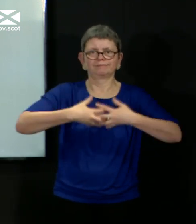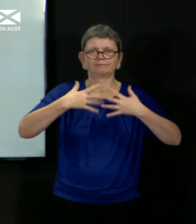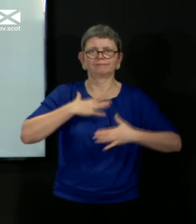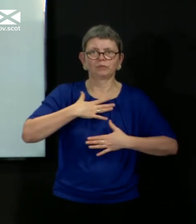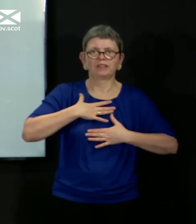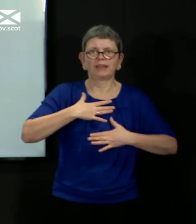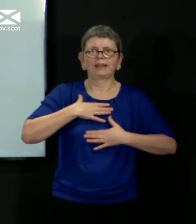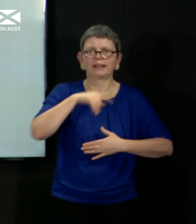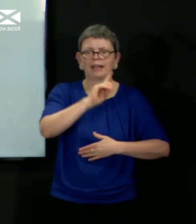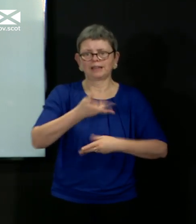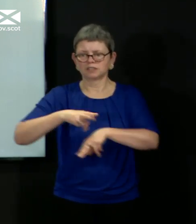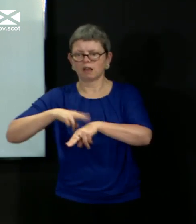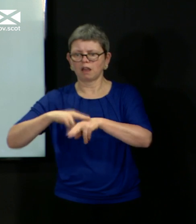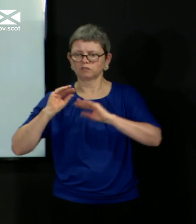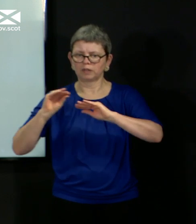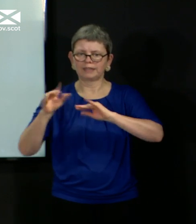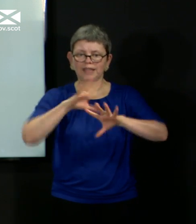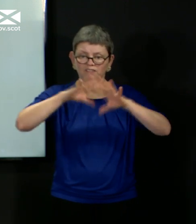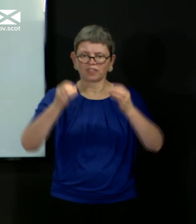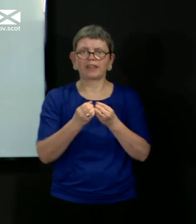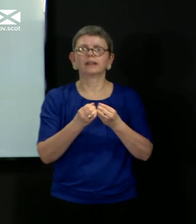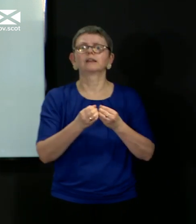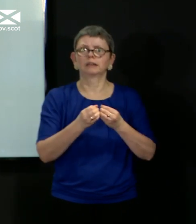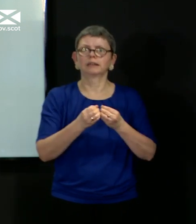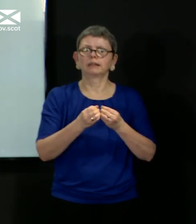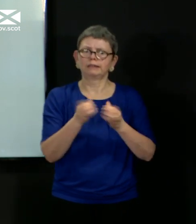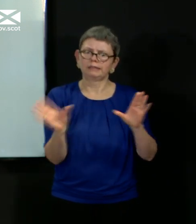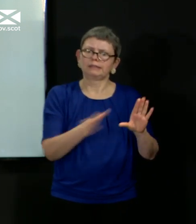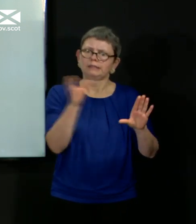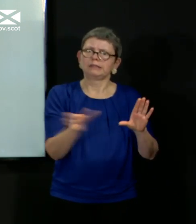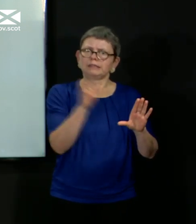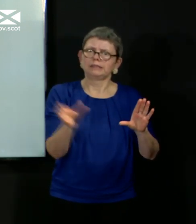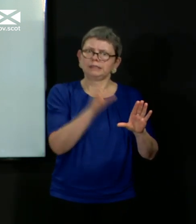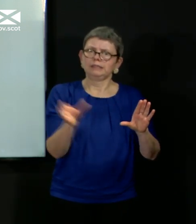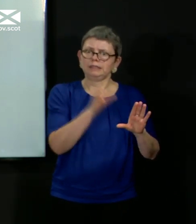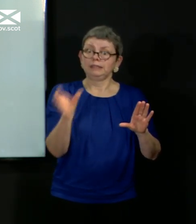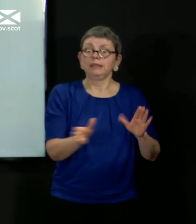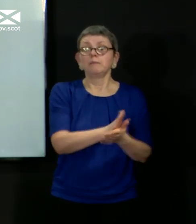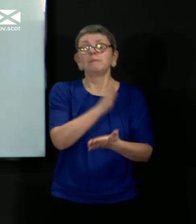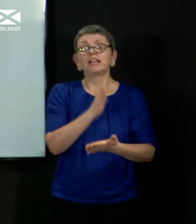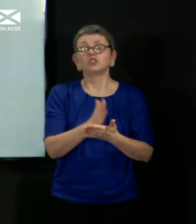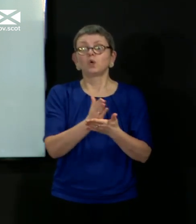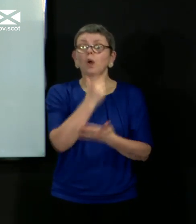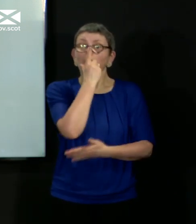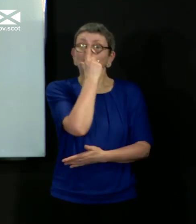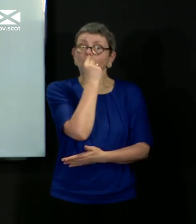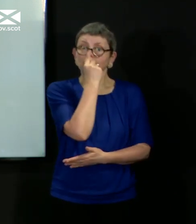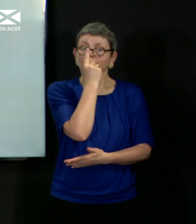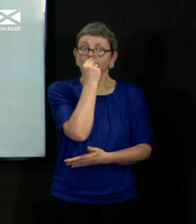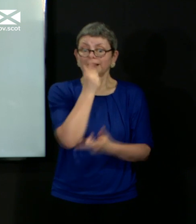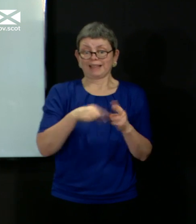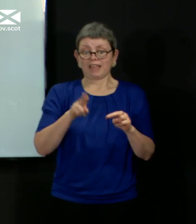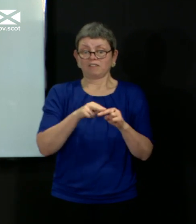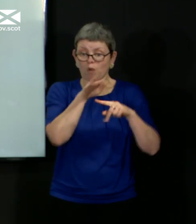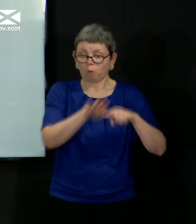for staff to do that. All of that is about ensuring that we have the capacity to meet any surge